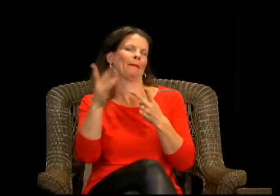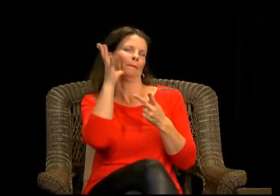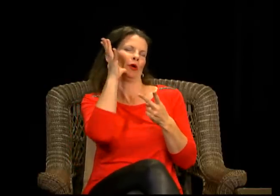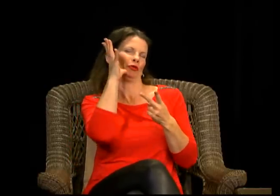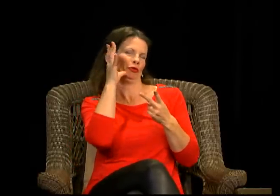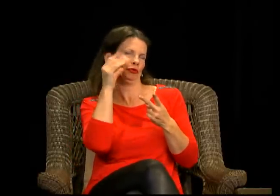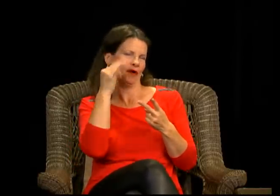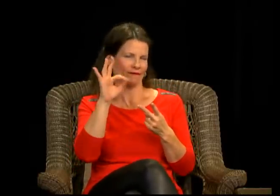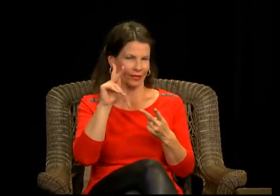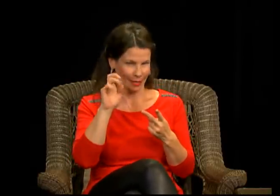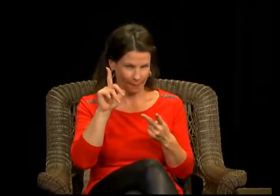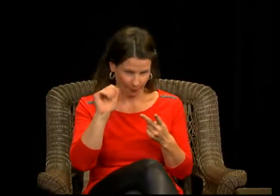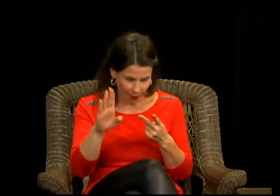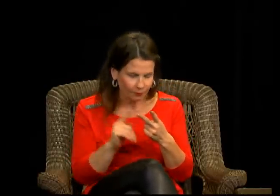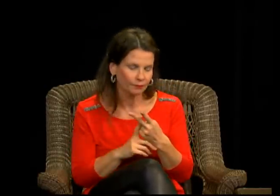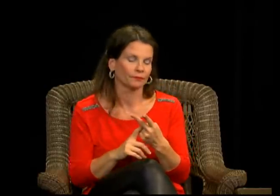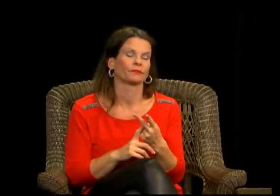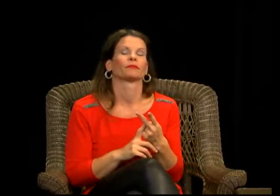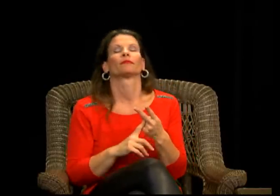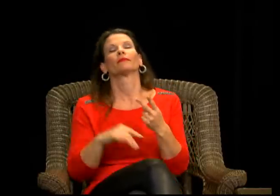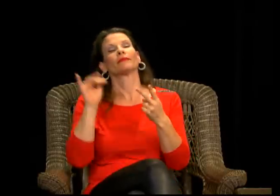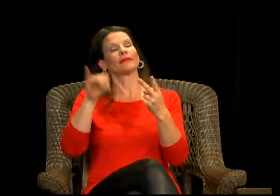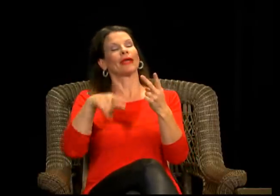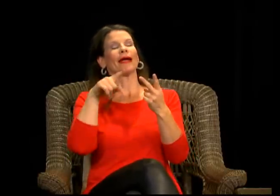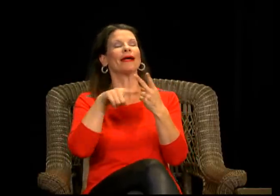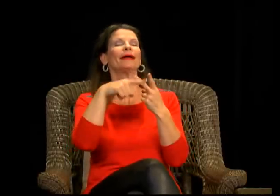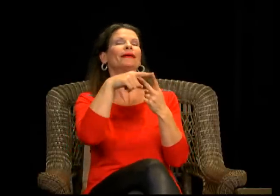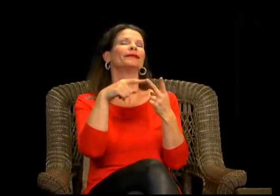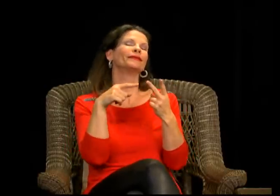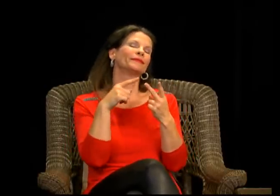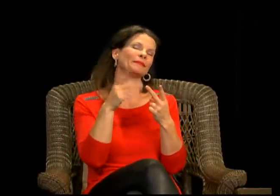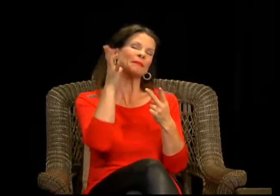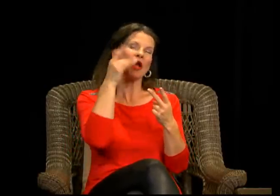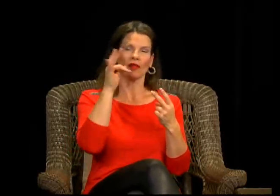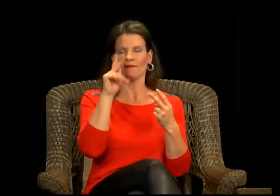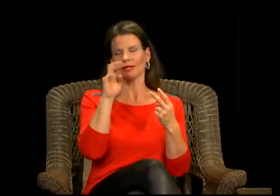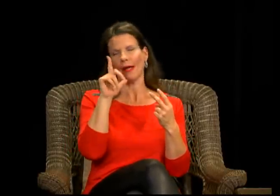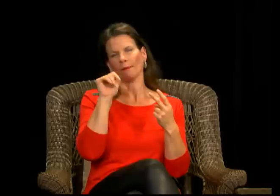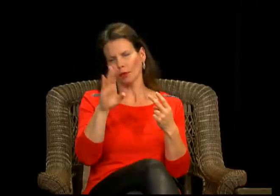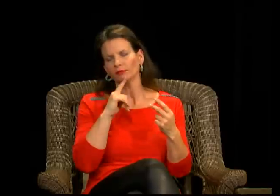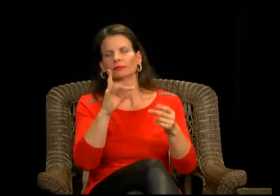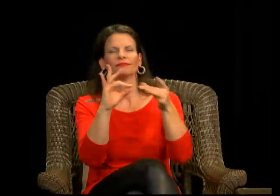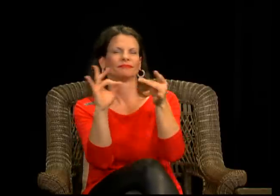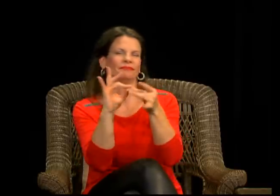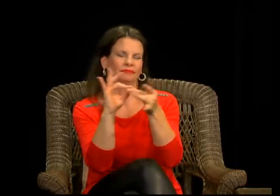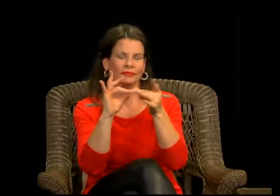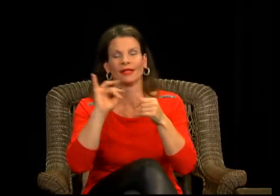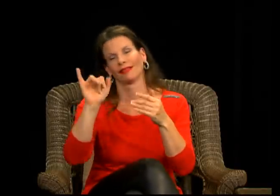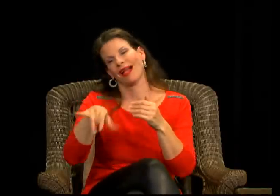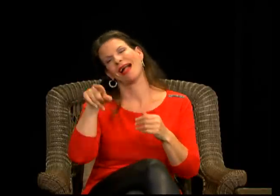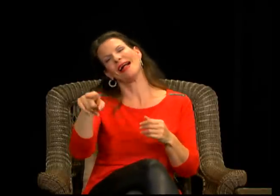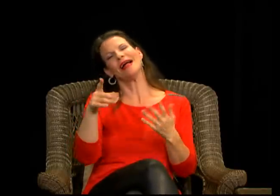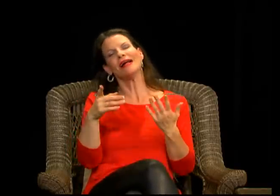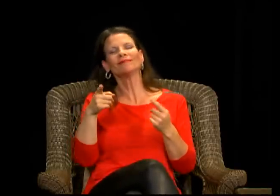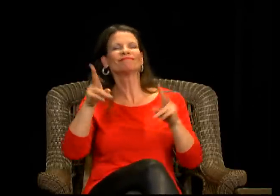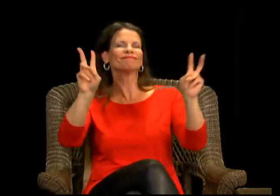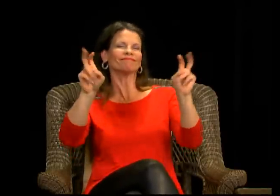with is, um, that, uh, Caleb's mom was mentioning in